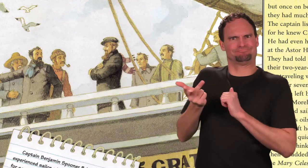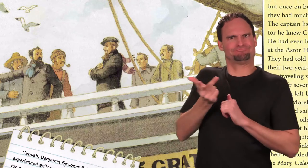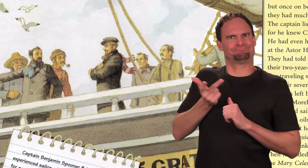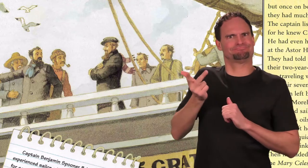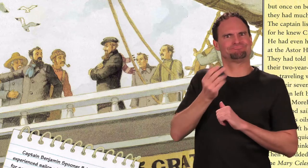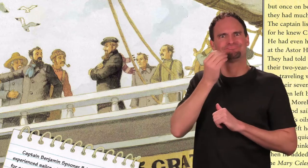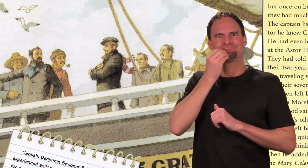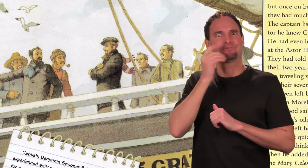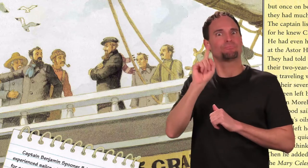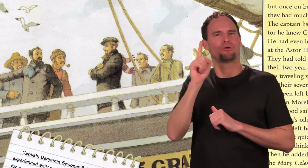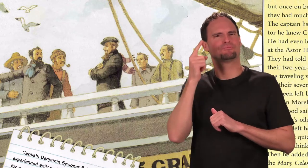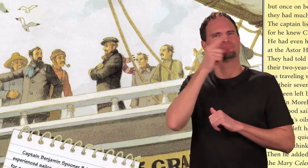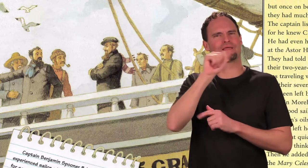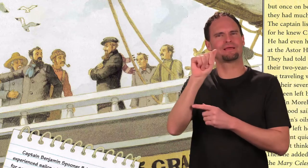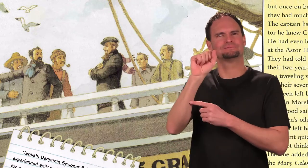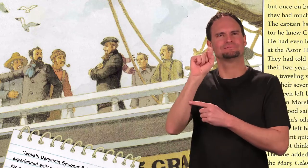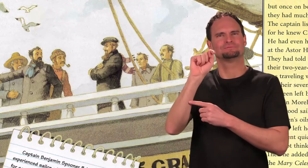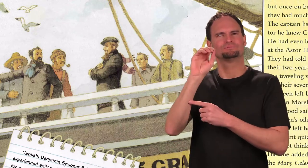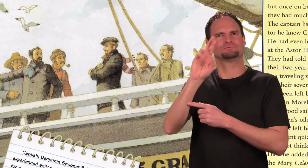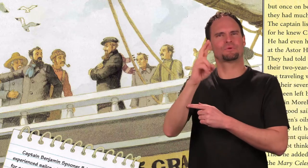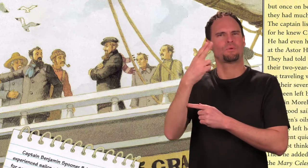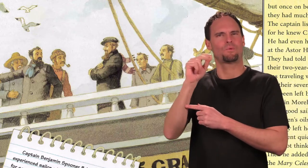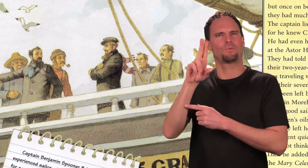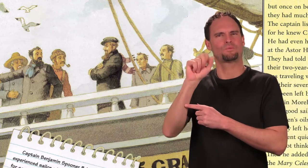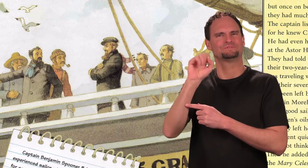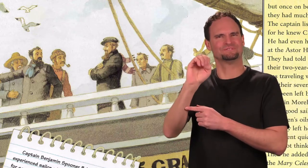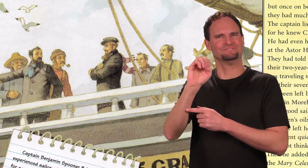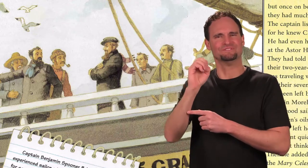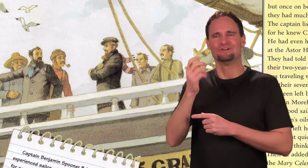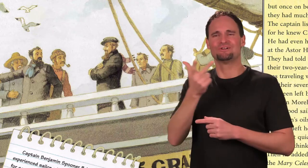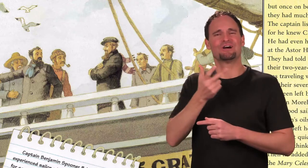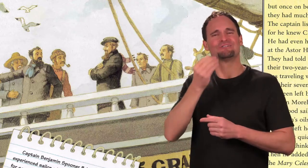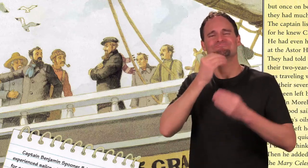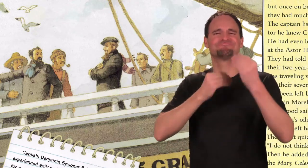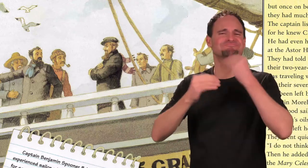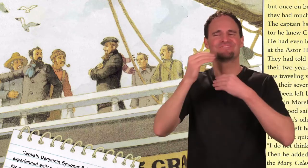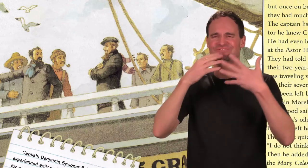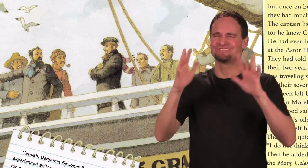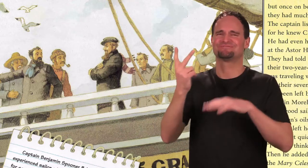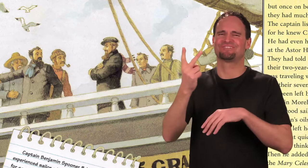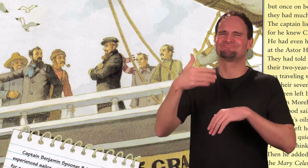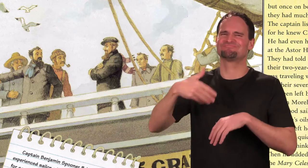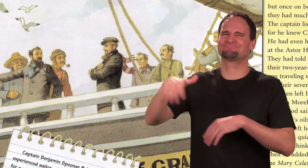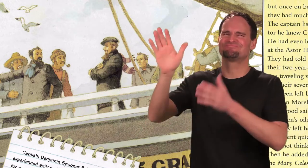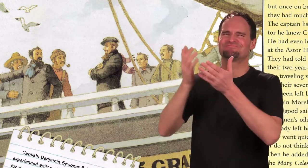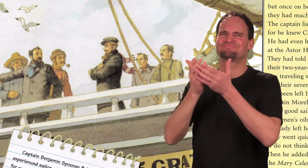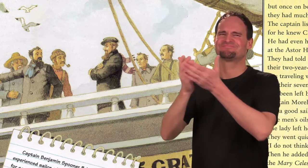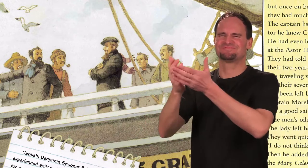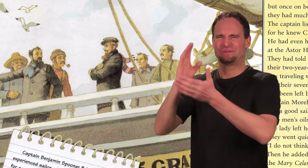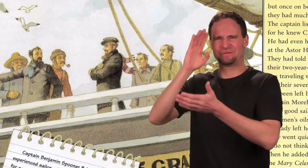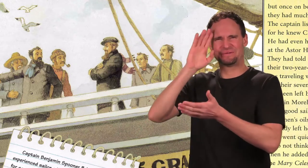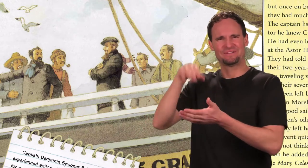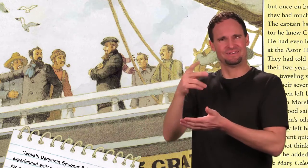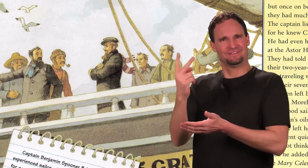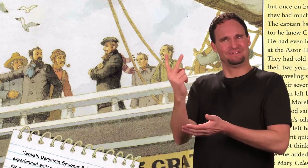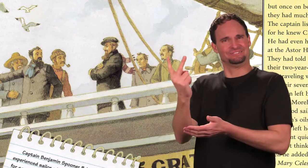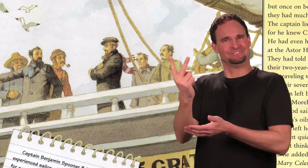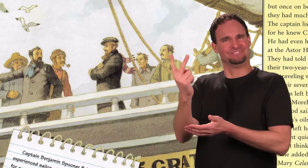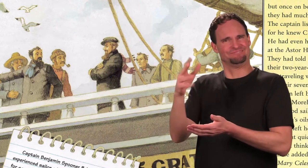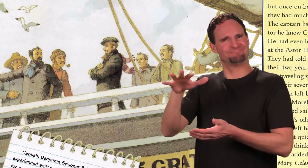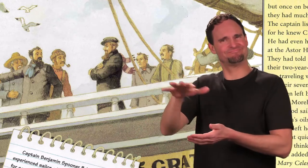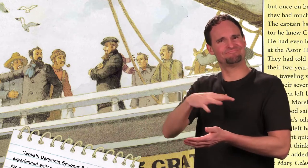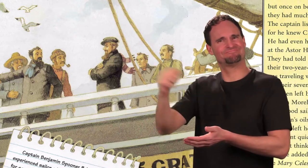dinner with them at the Astor House before they sailed. They had told him their two-year-old daughter, Sophia, was traveling with them,